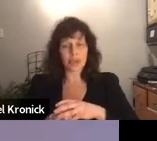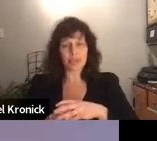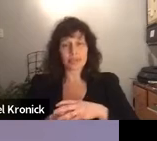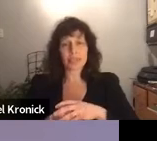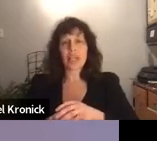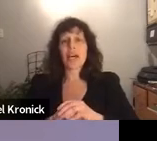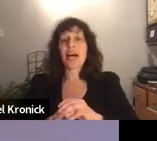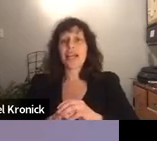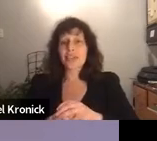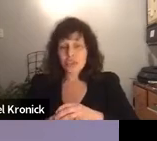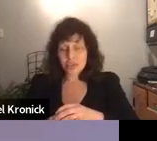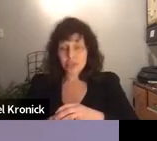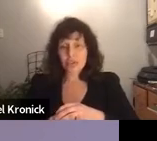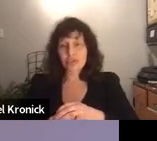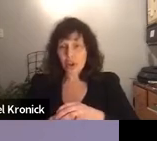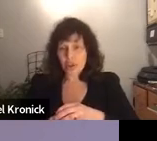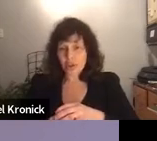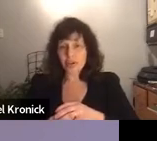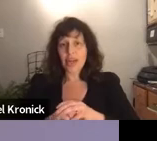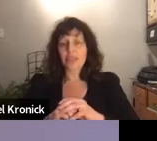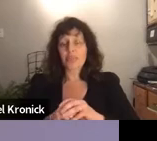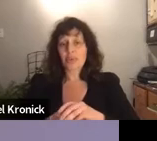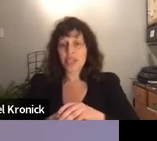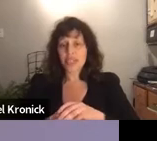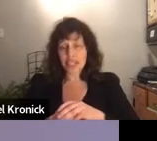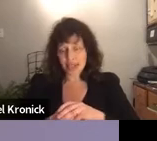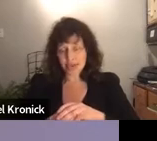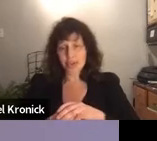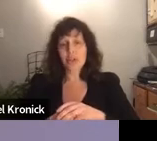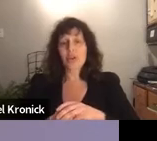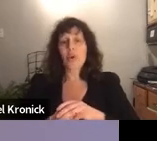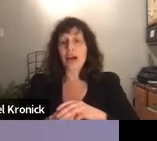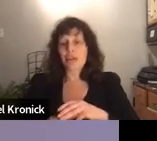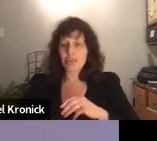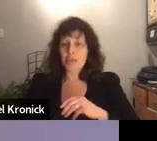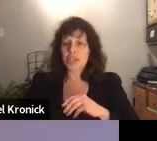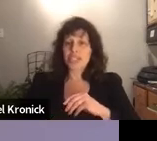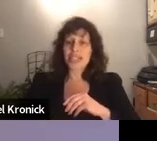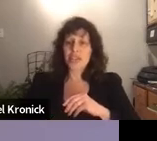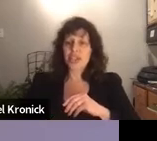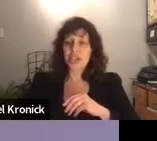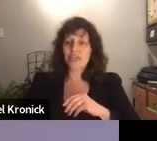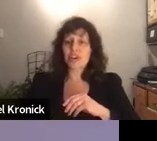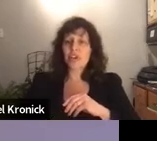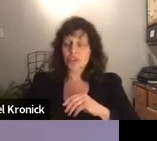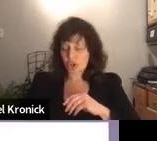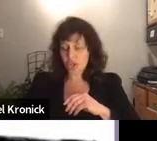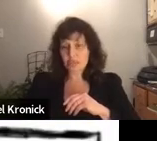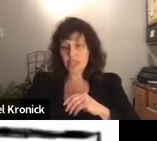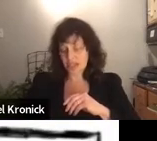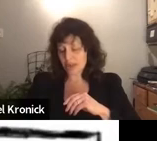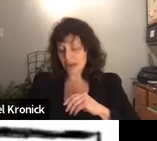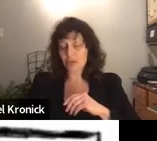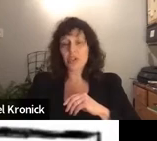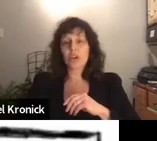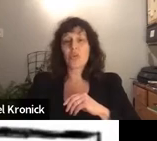about them. I interviewed the father and the boys together while the mom was in detention. And the father talked